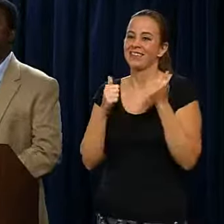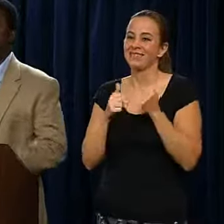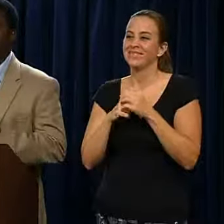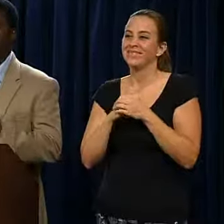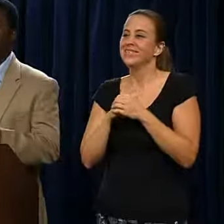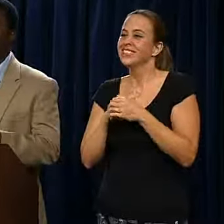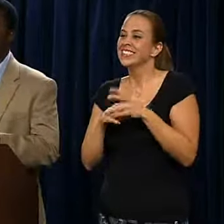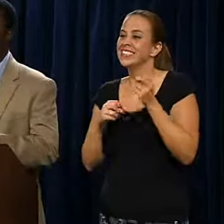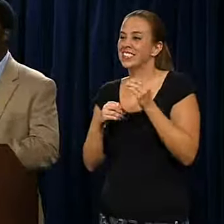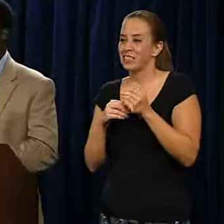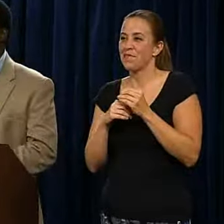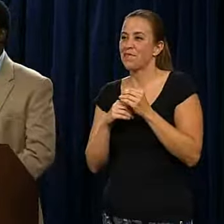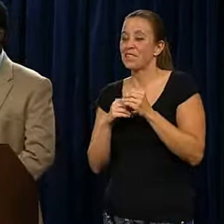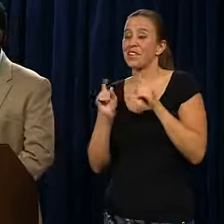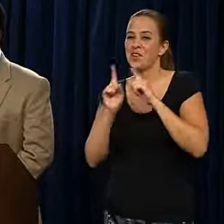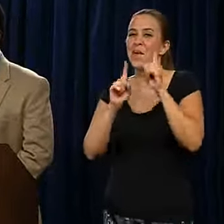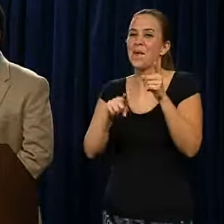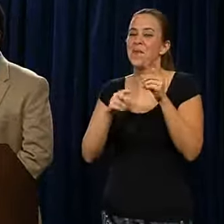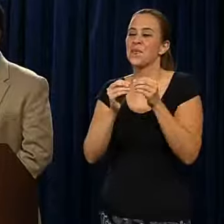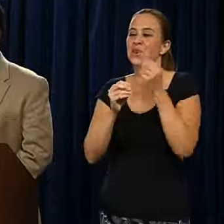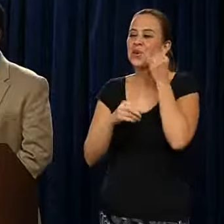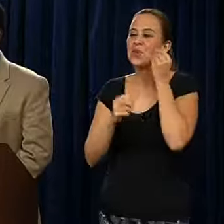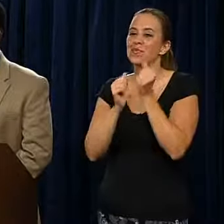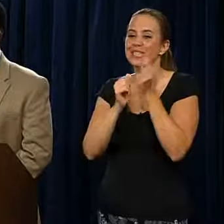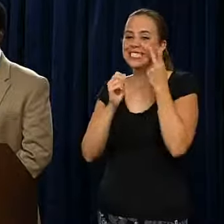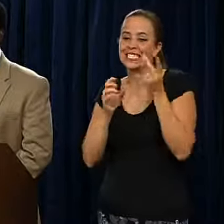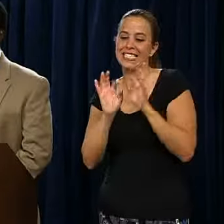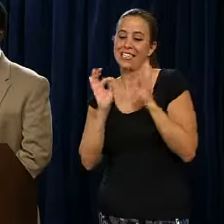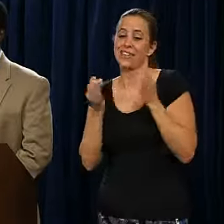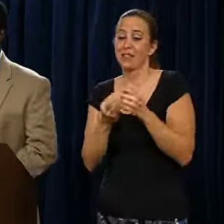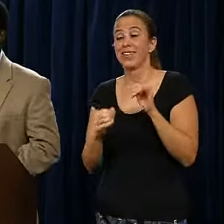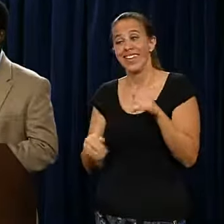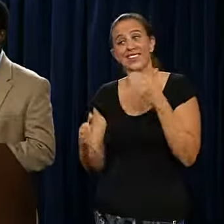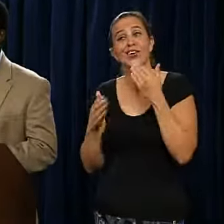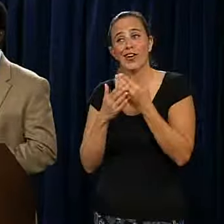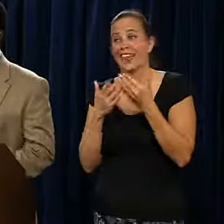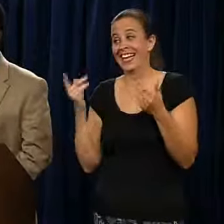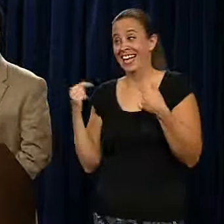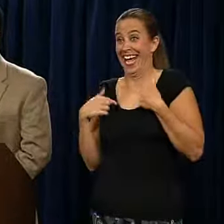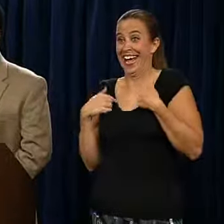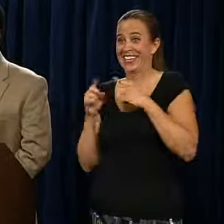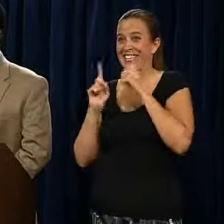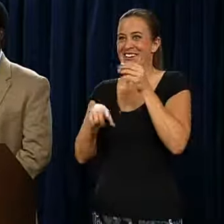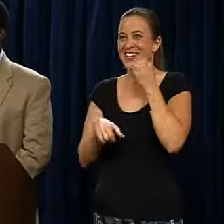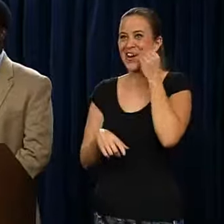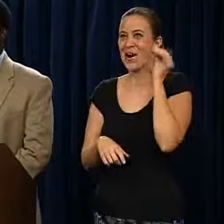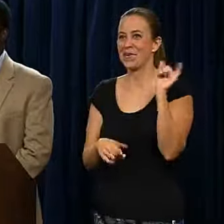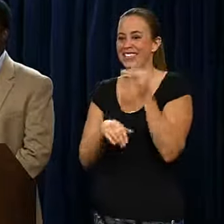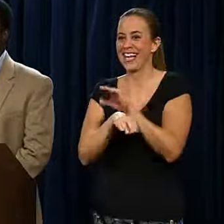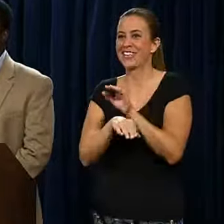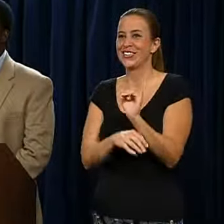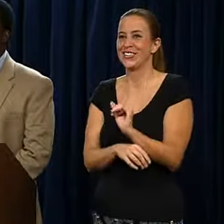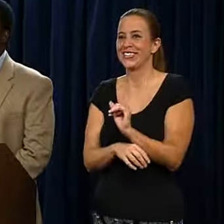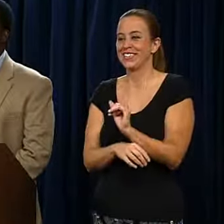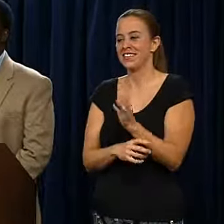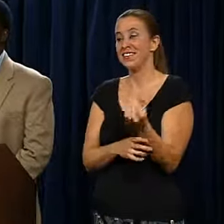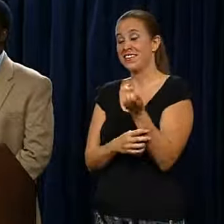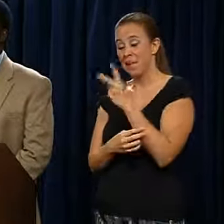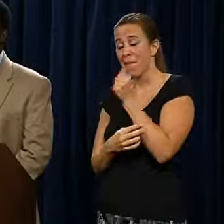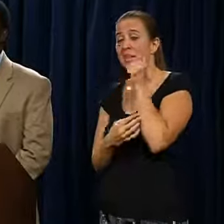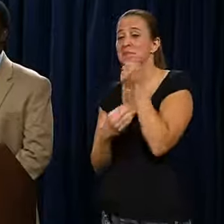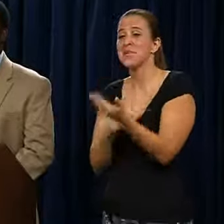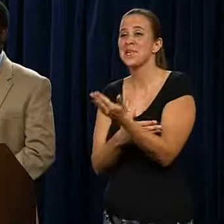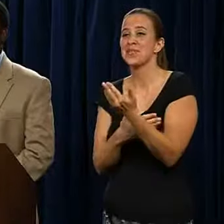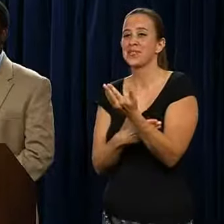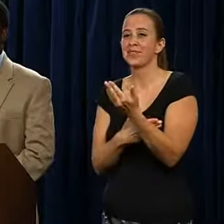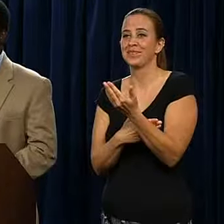And so they'll be able to go home with their family, which is a good thing. I'll get to go home tonight and come back in the morning and